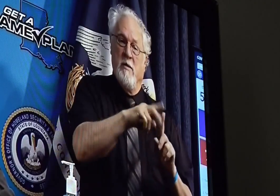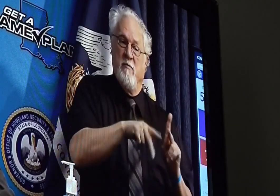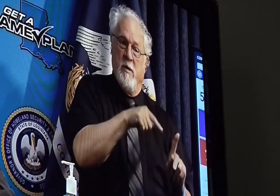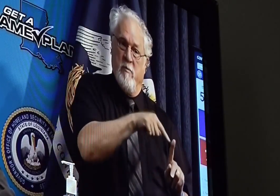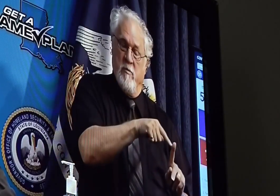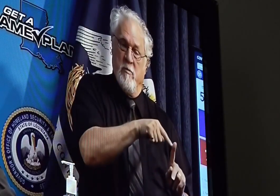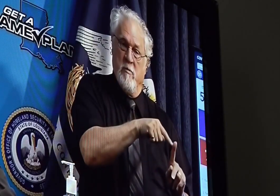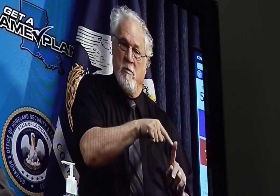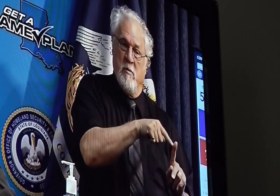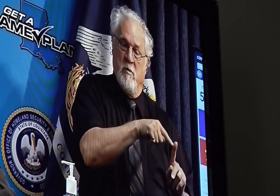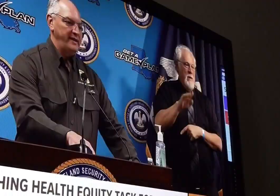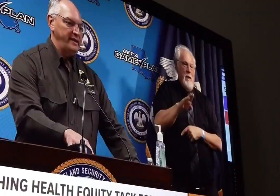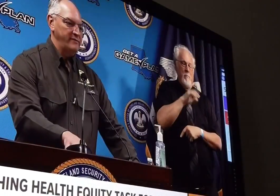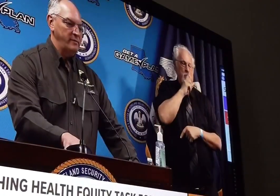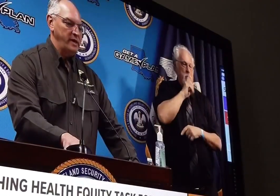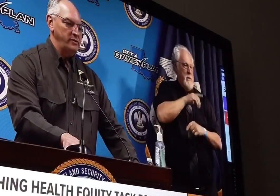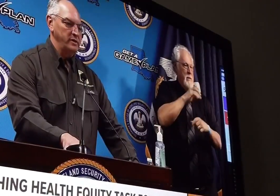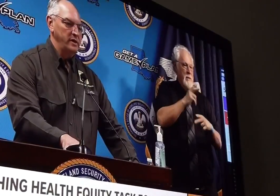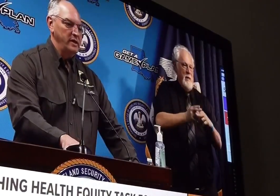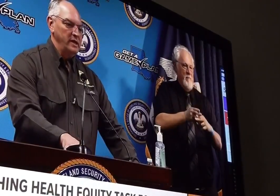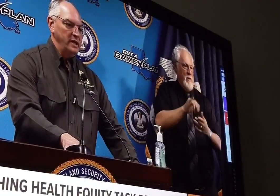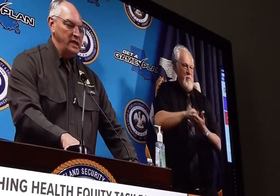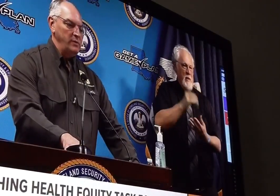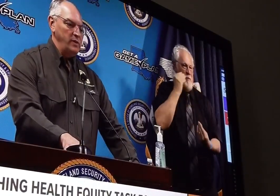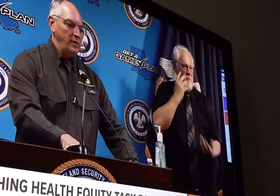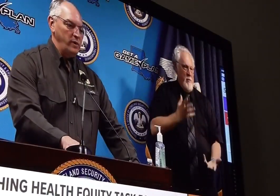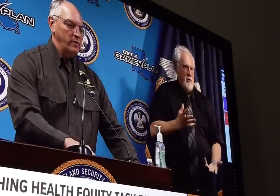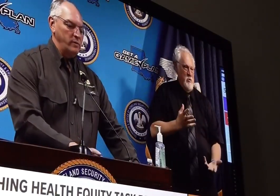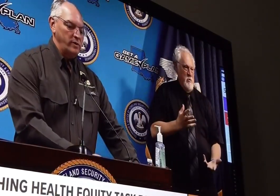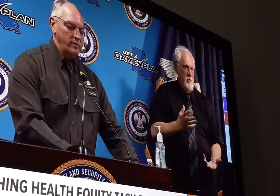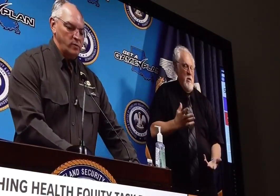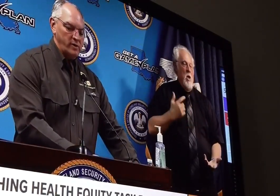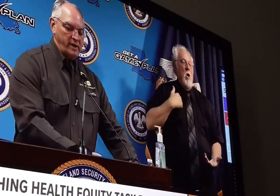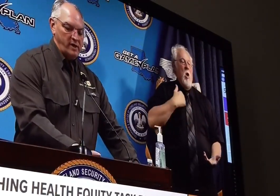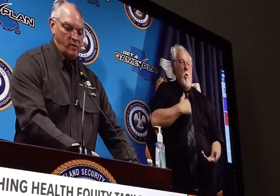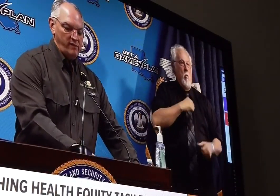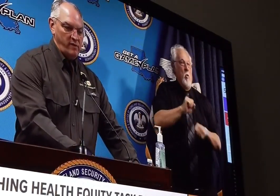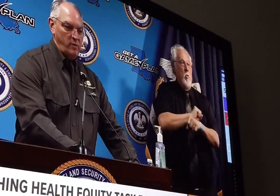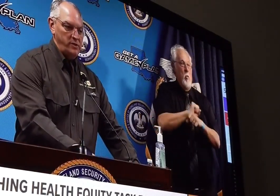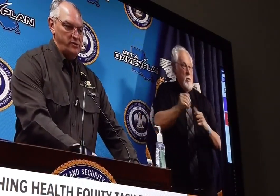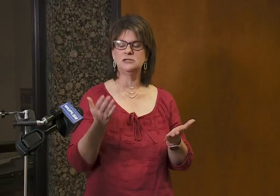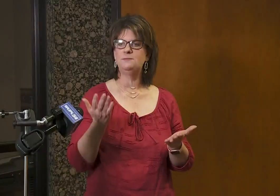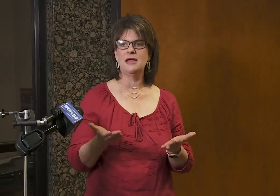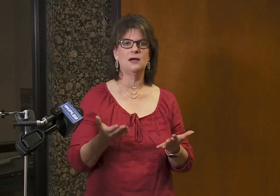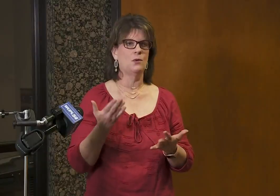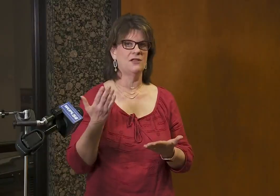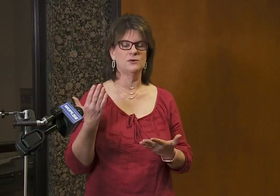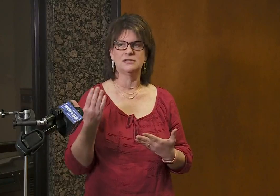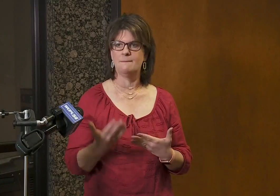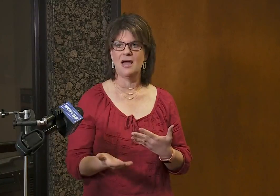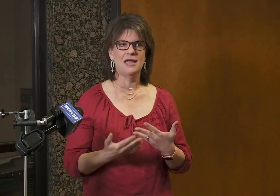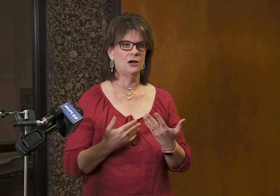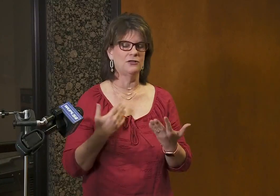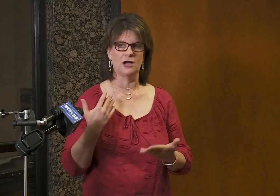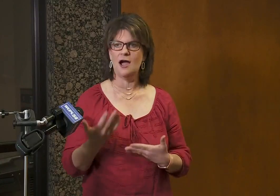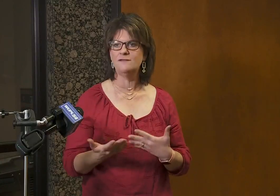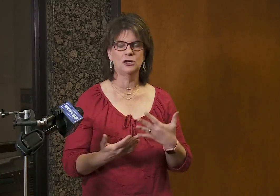a part of any public speaking especially during emergencies. I feel that whoever is speaking whether it's the mayor or the governor